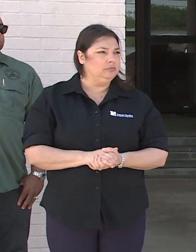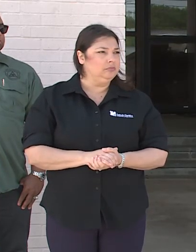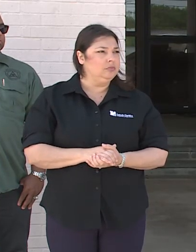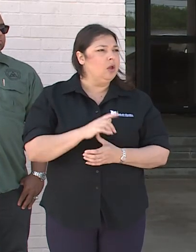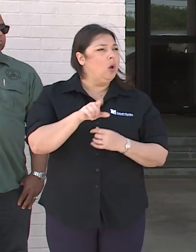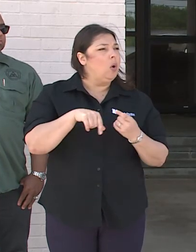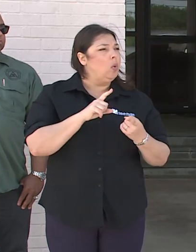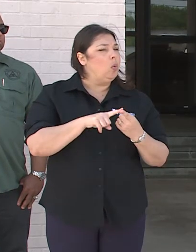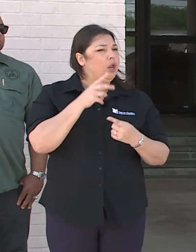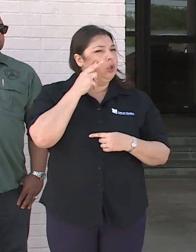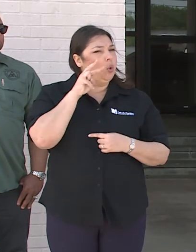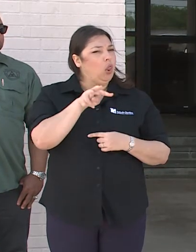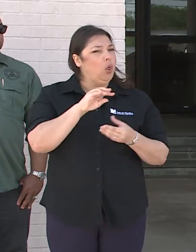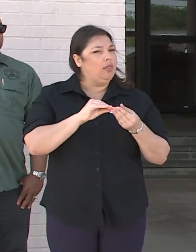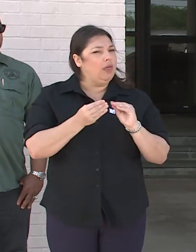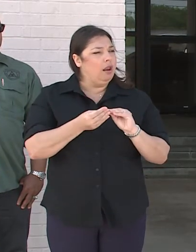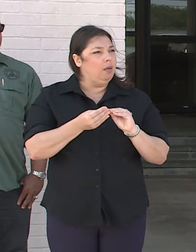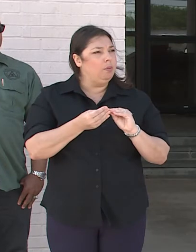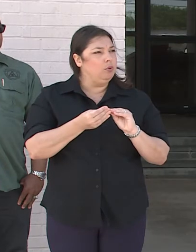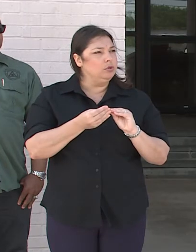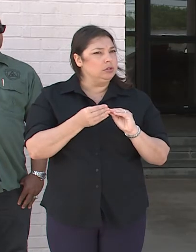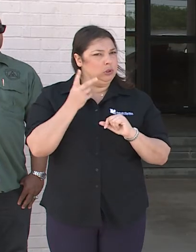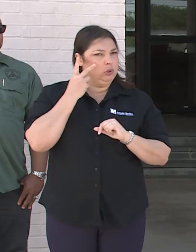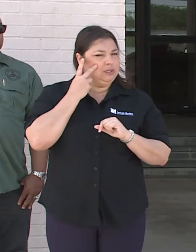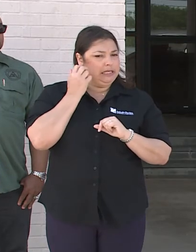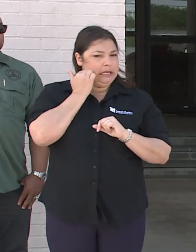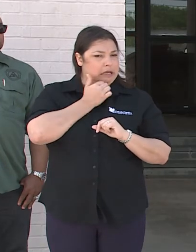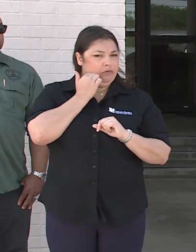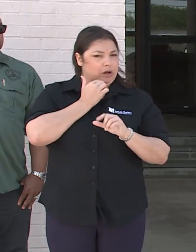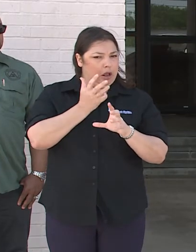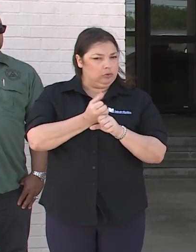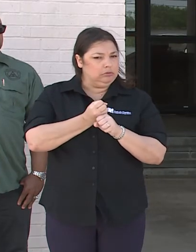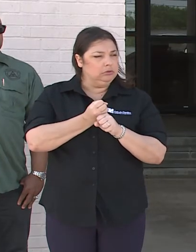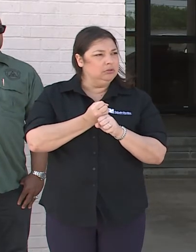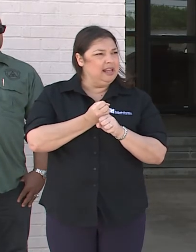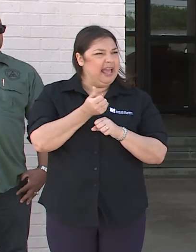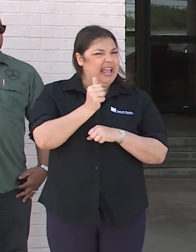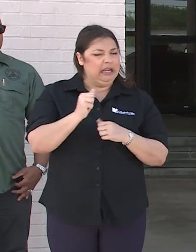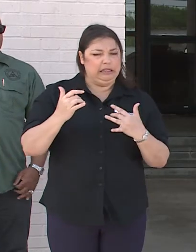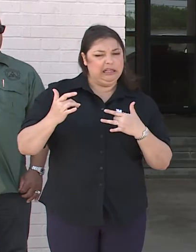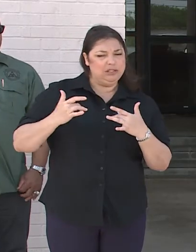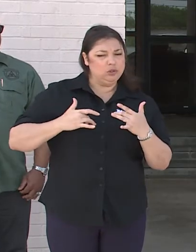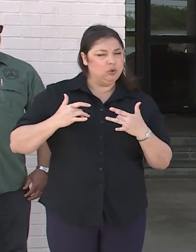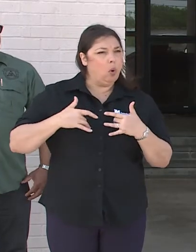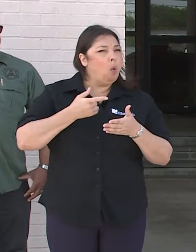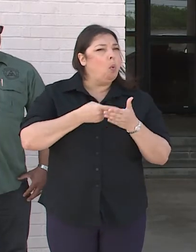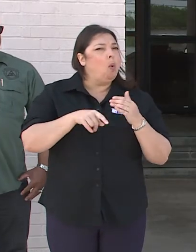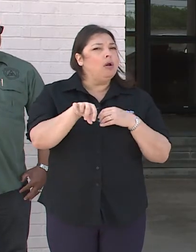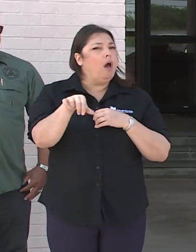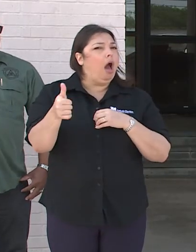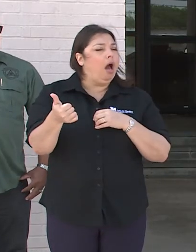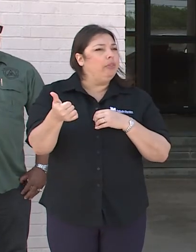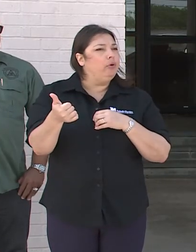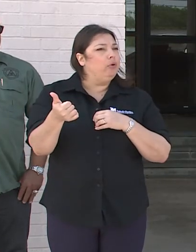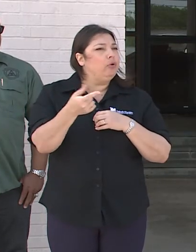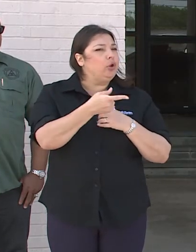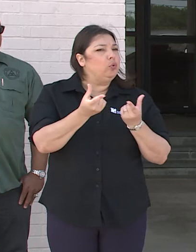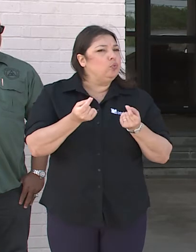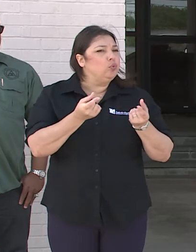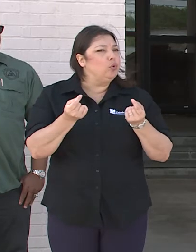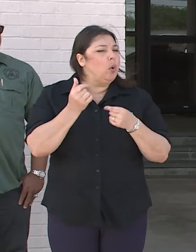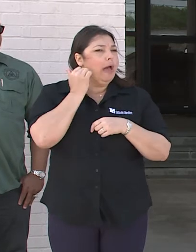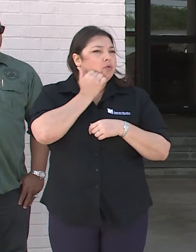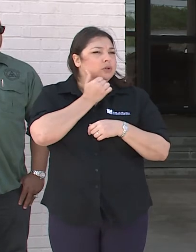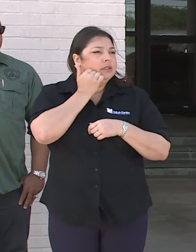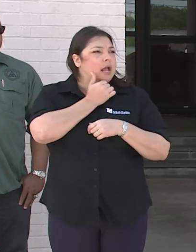When you look at the daily numbers that are coming in, is there concern or what are some other things that you all are doing on